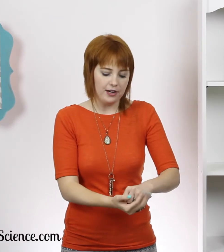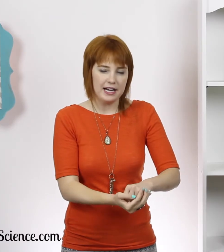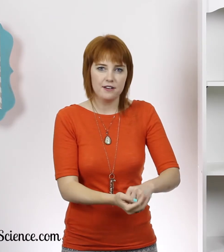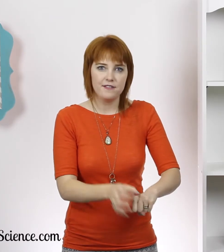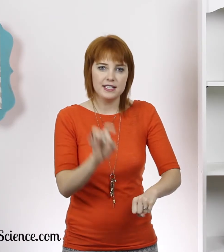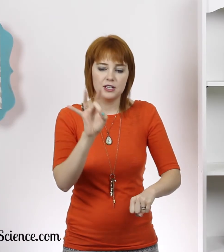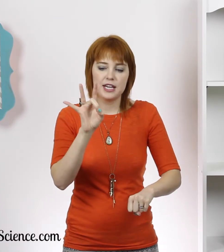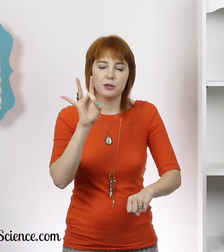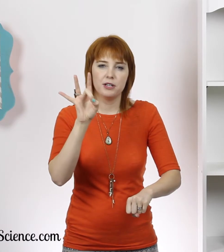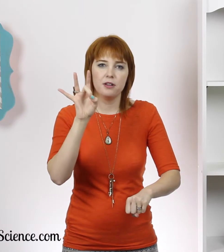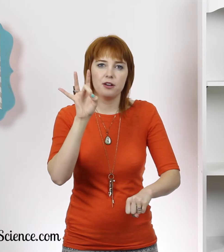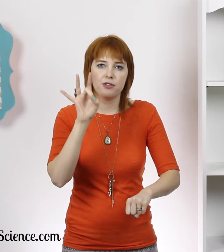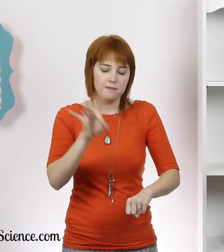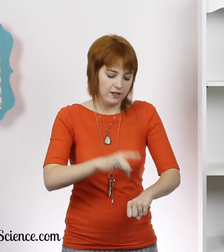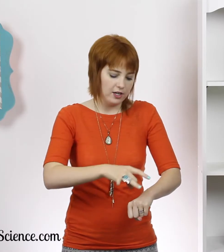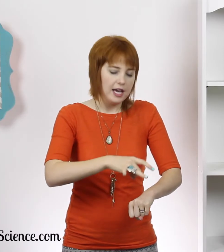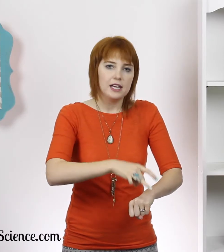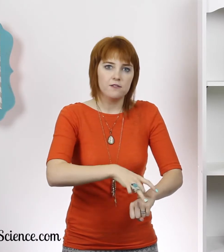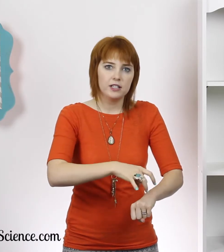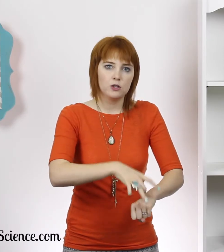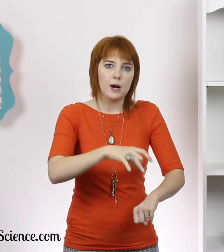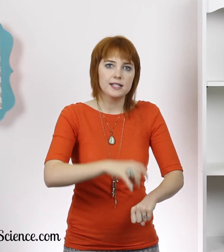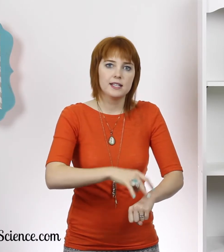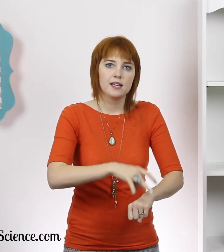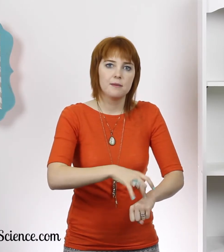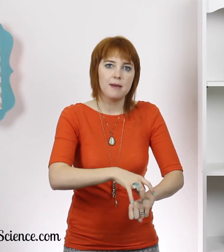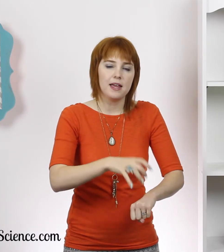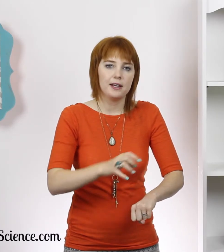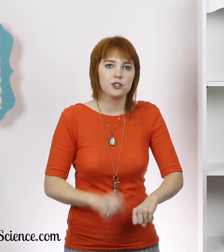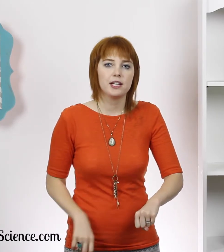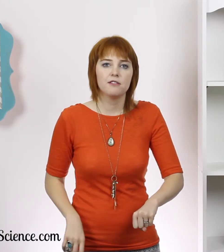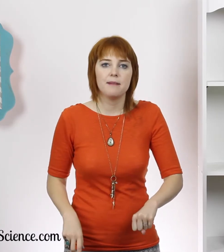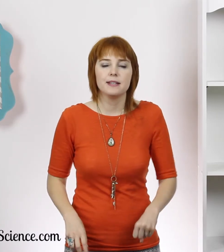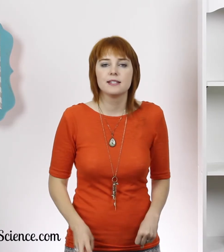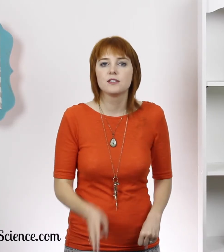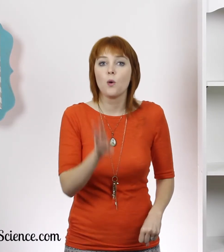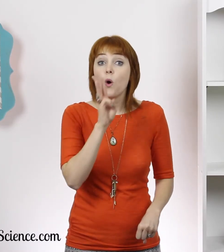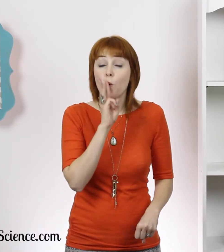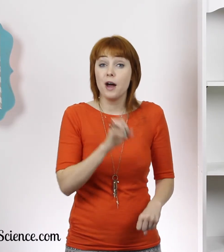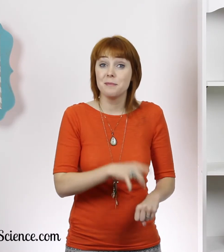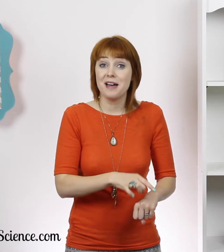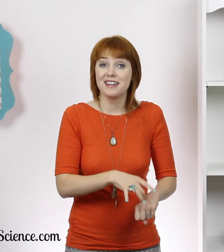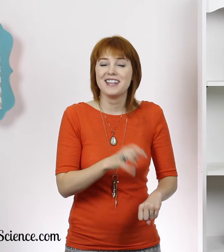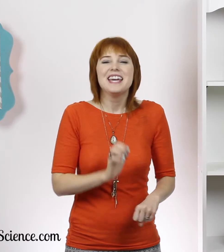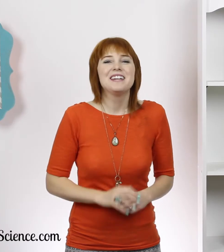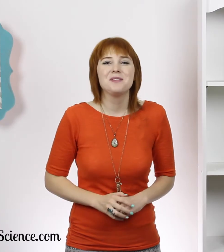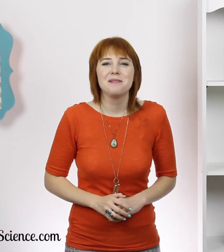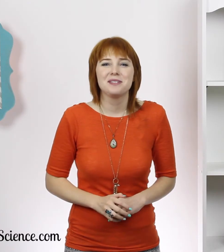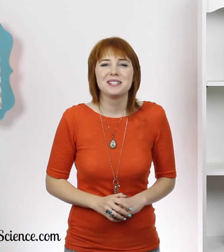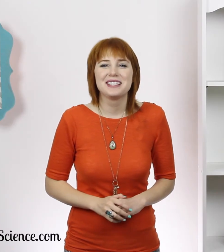where you have your hand and a fist and you take your middle and your thumb finger and you flick it twice. Melon like you're checking the ripeness, so watermelon.